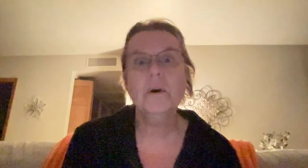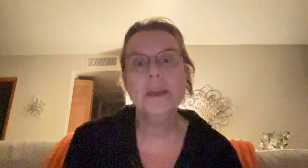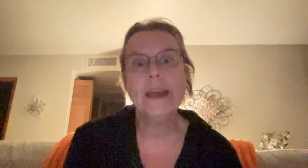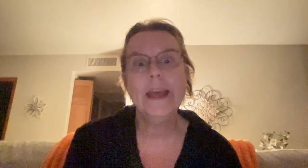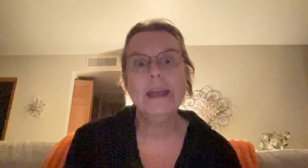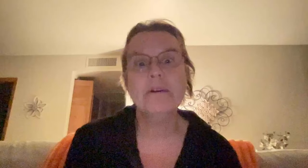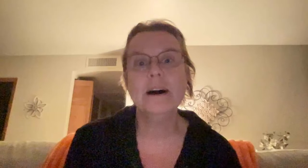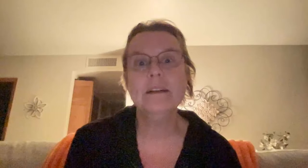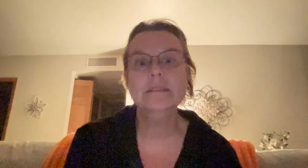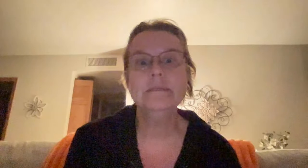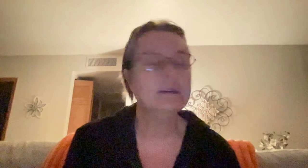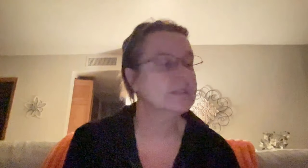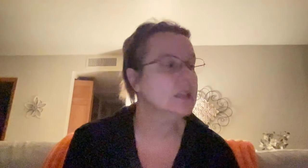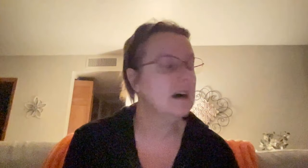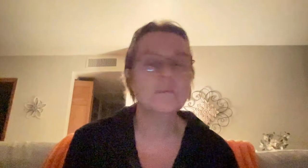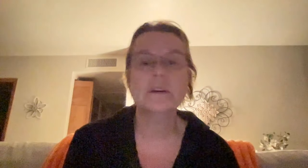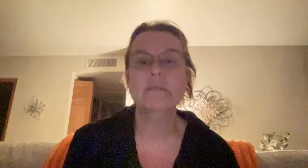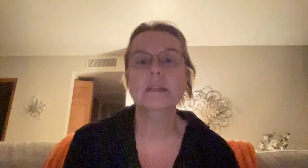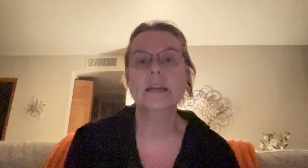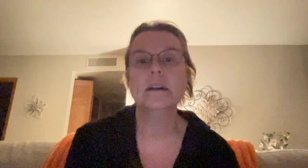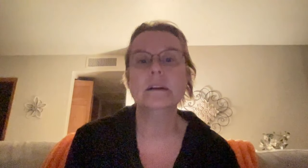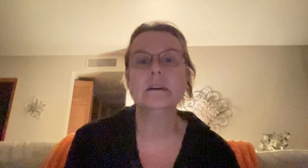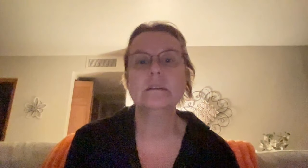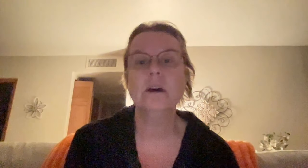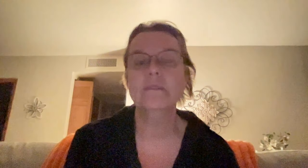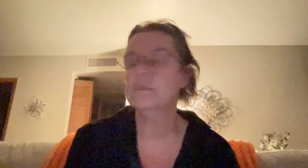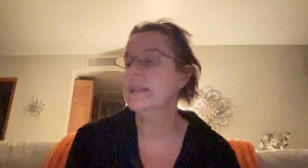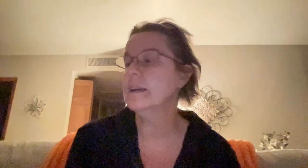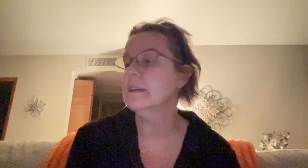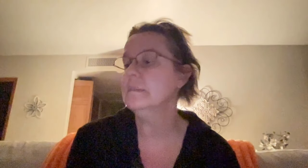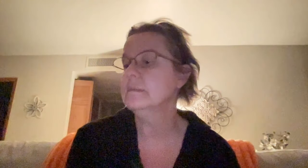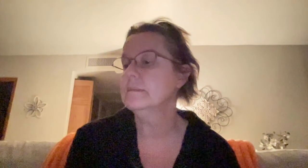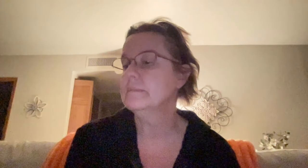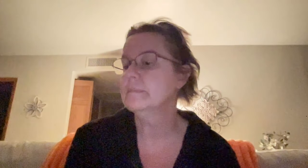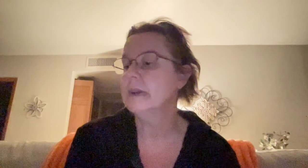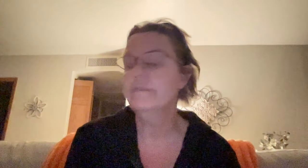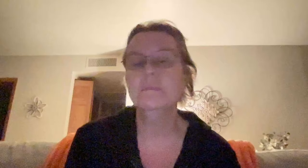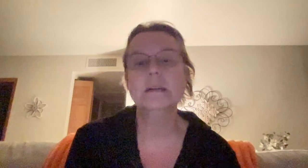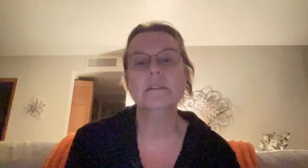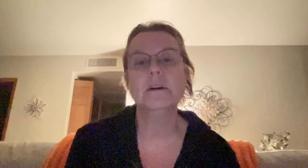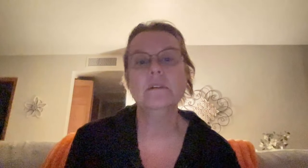Okay. Well, that was a long morning with Karen, uh, coffee with Karen. I feel better though.